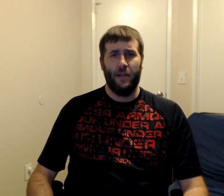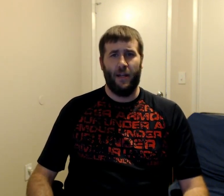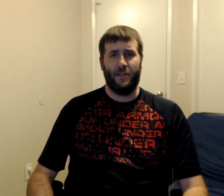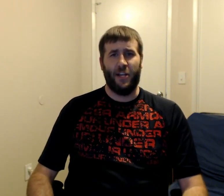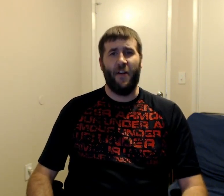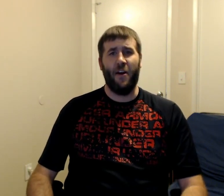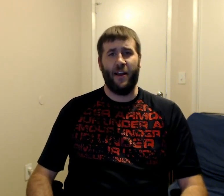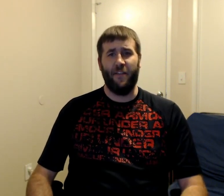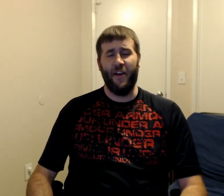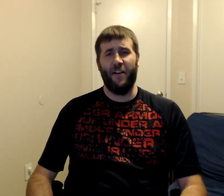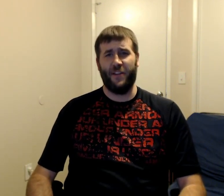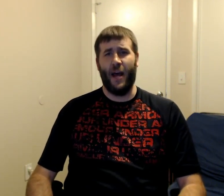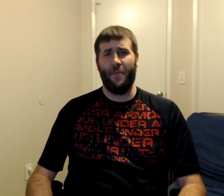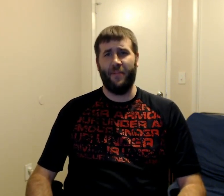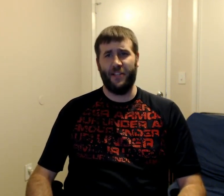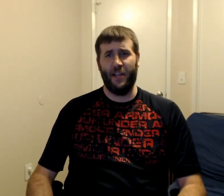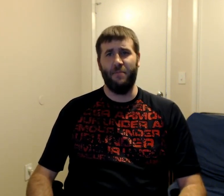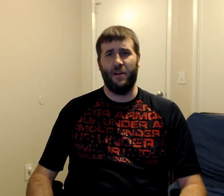Uh... Hardy, he fell off the top of his cymbal.